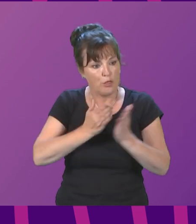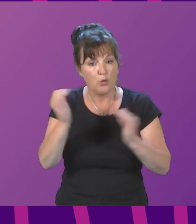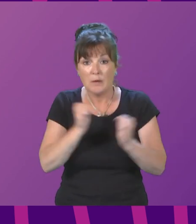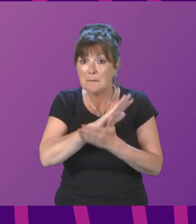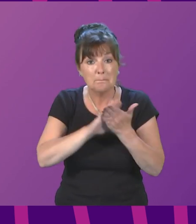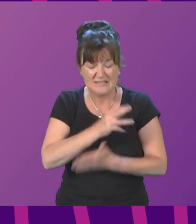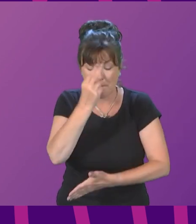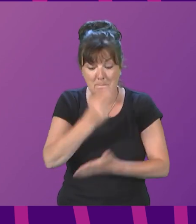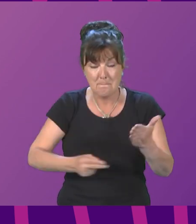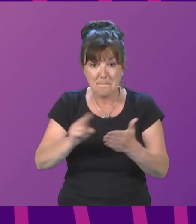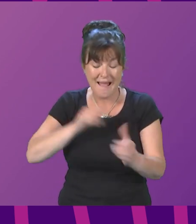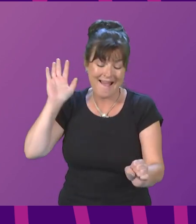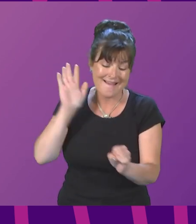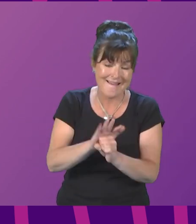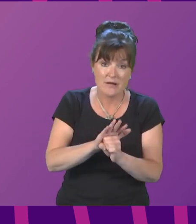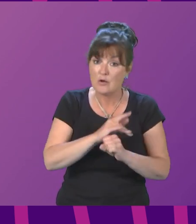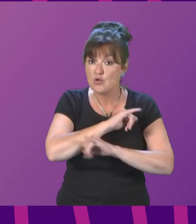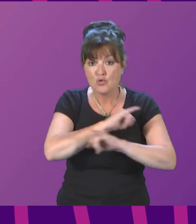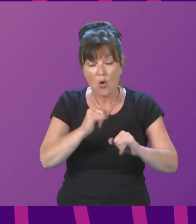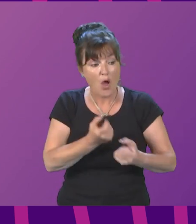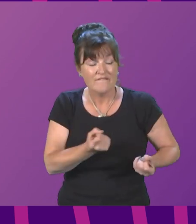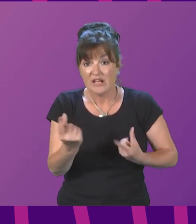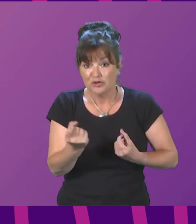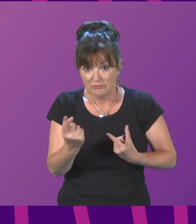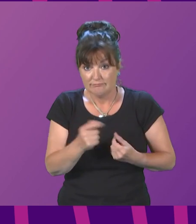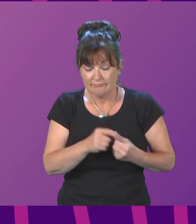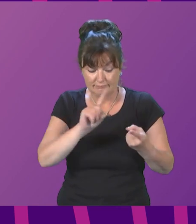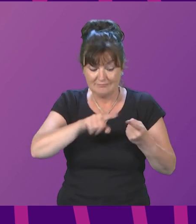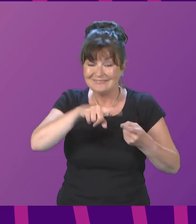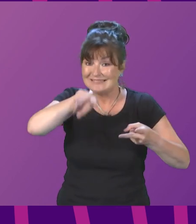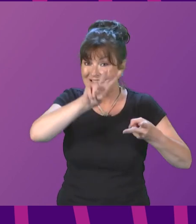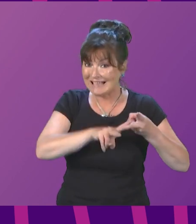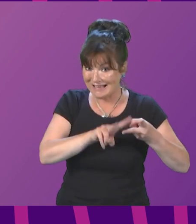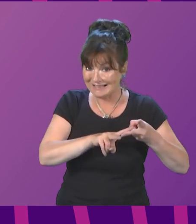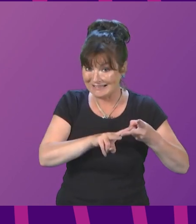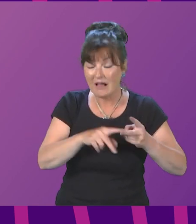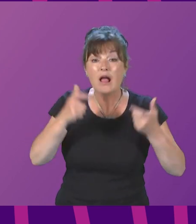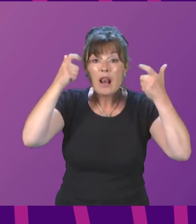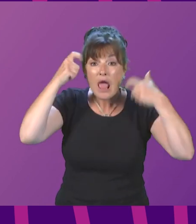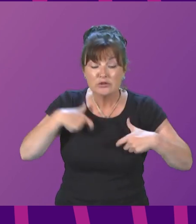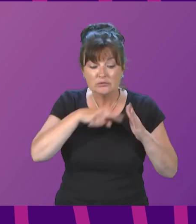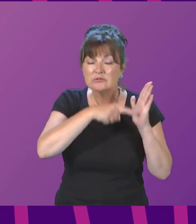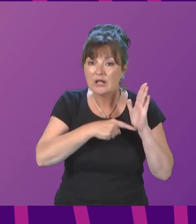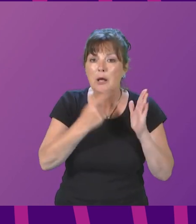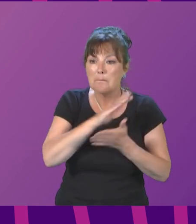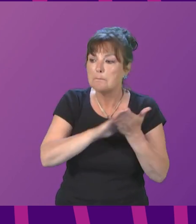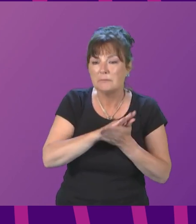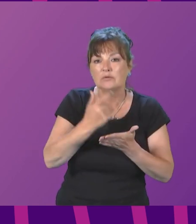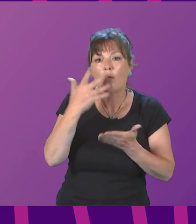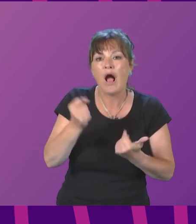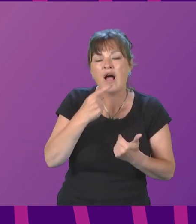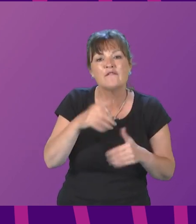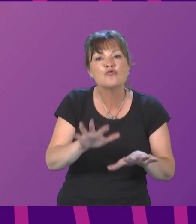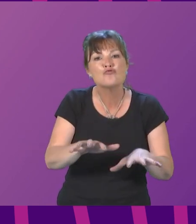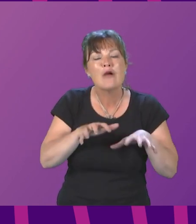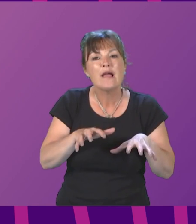evictions. Secondly, the legislation will include measures to deliver a rent freeze. The Scottish Government